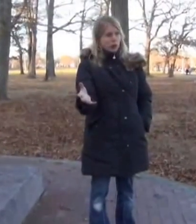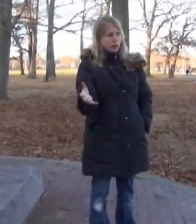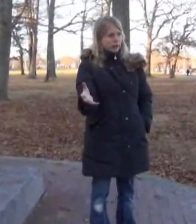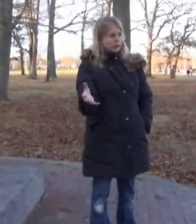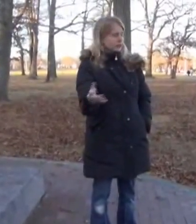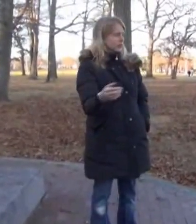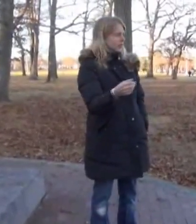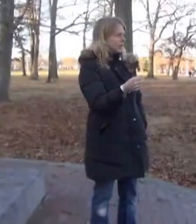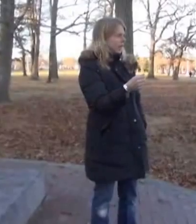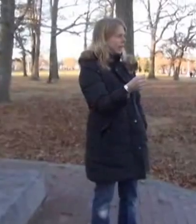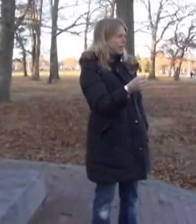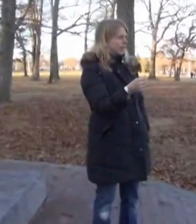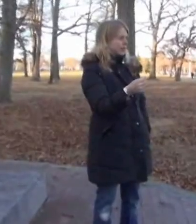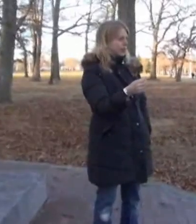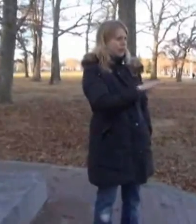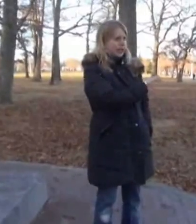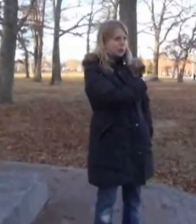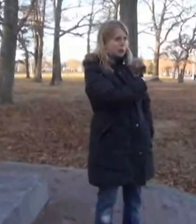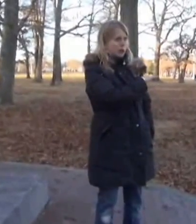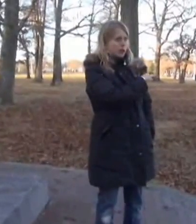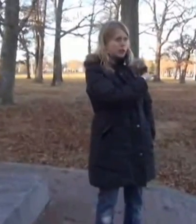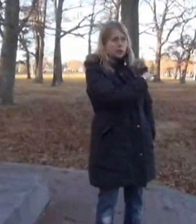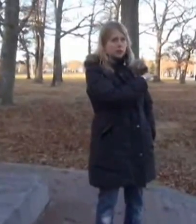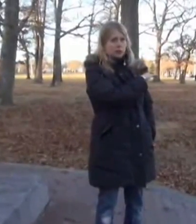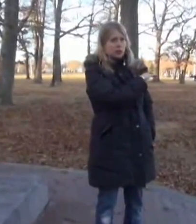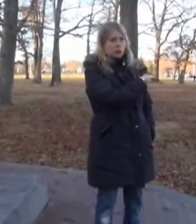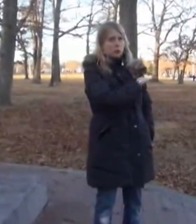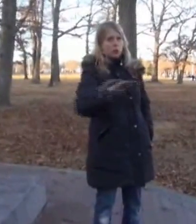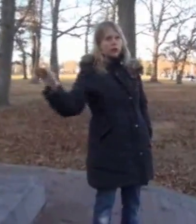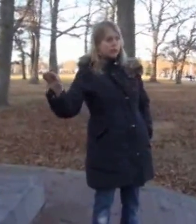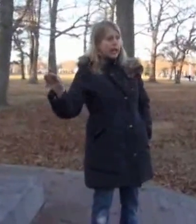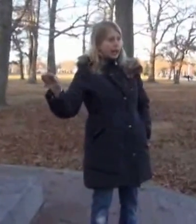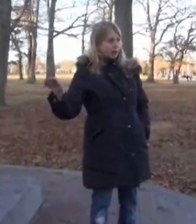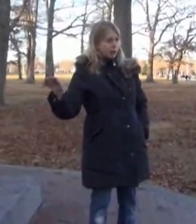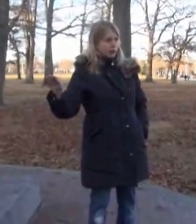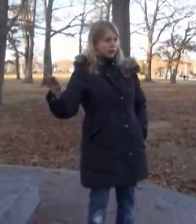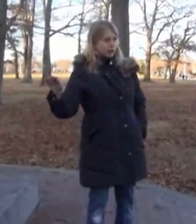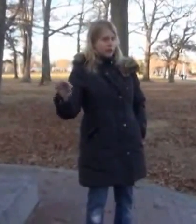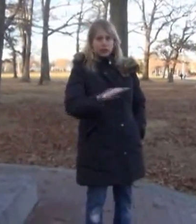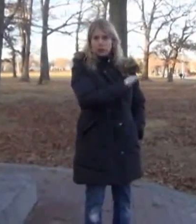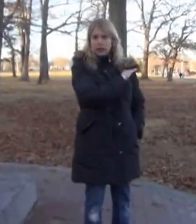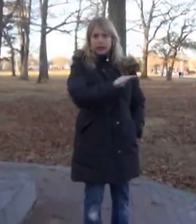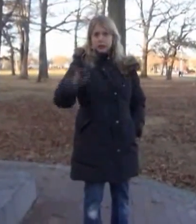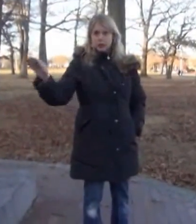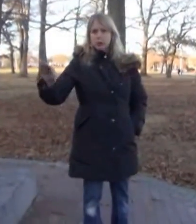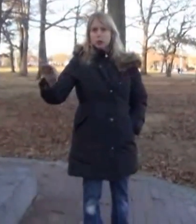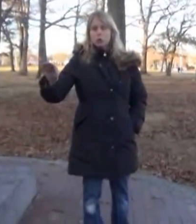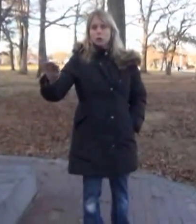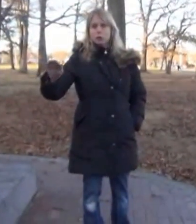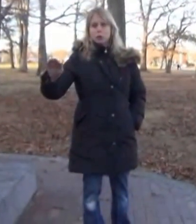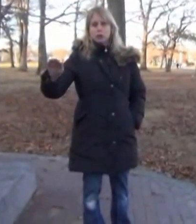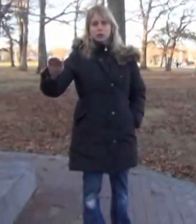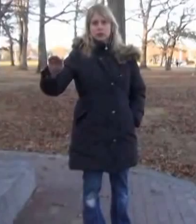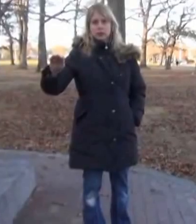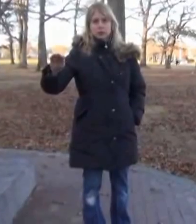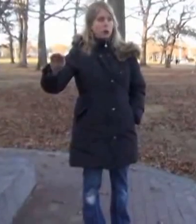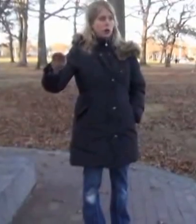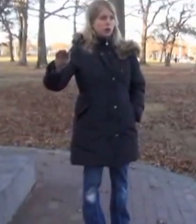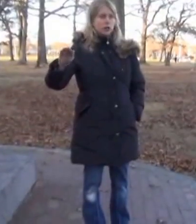Park is. And they had put a memorial cap. There were absolutely no more memorials in this park.